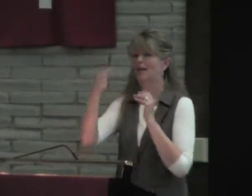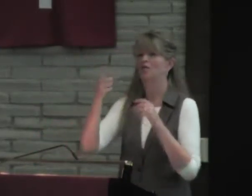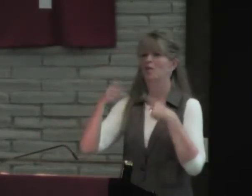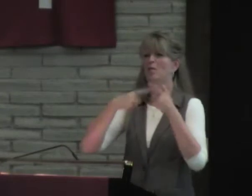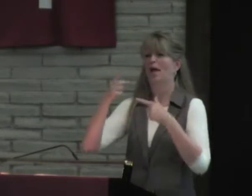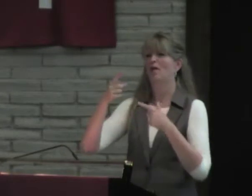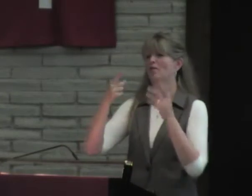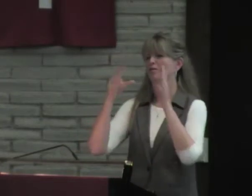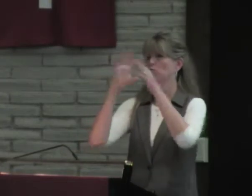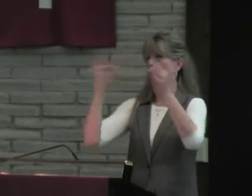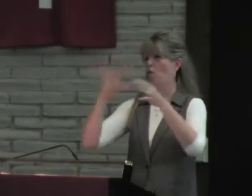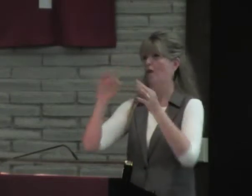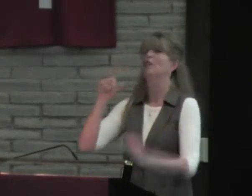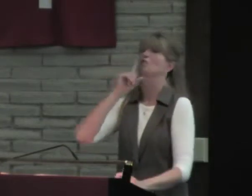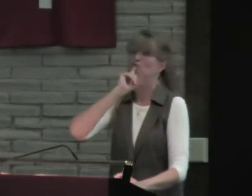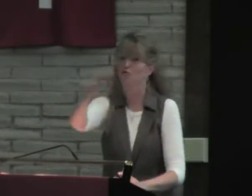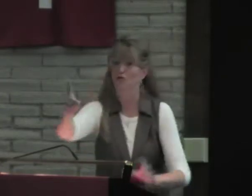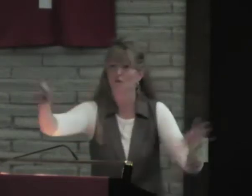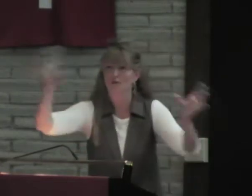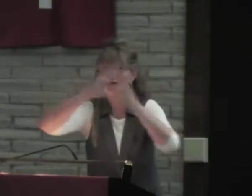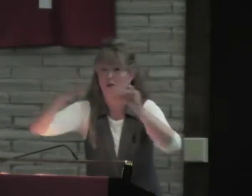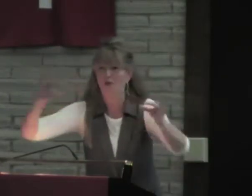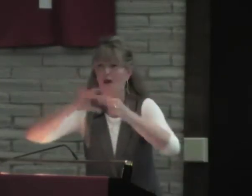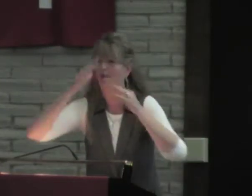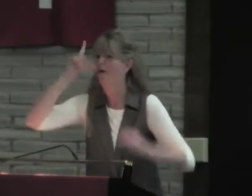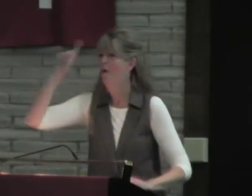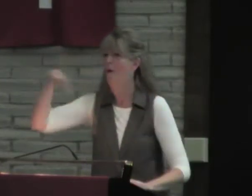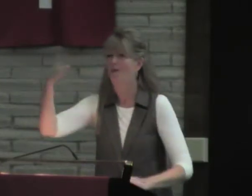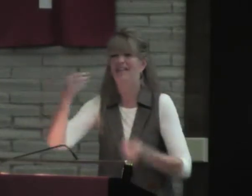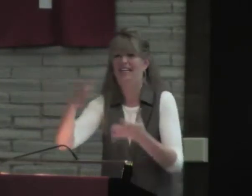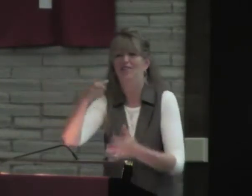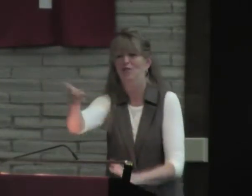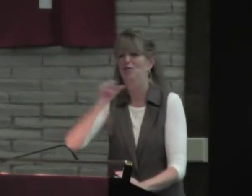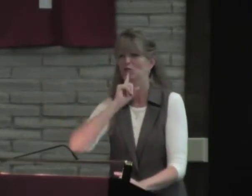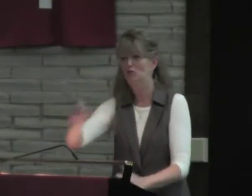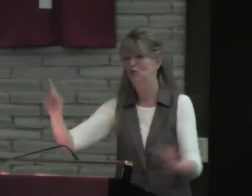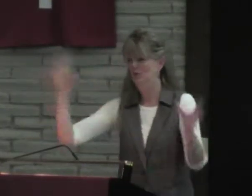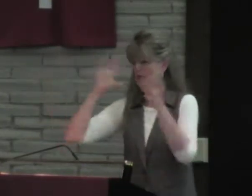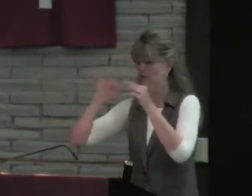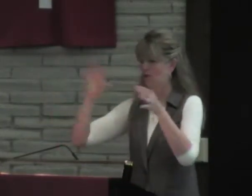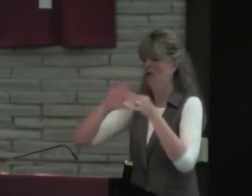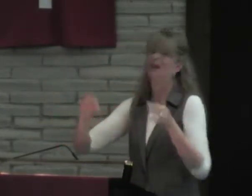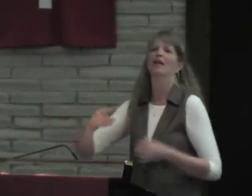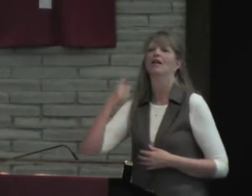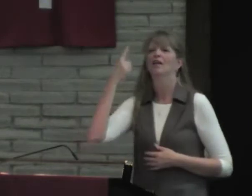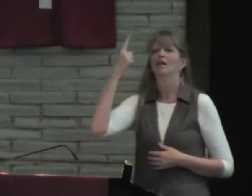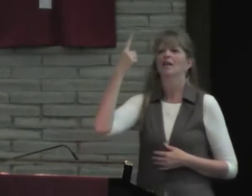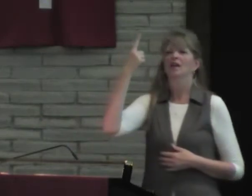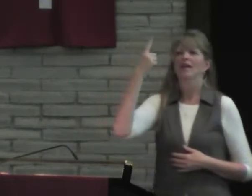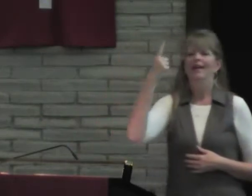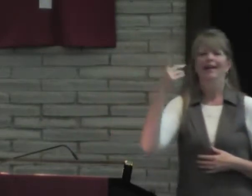And we started late. So, I'm going to tell you a true story. I only ever give you true stories.